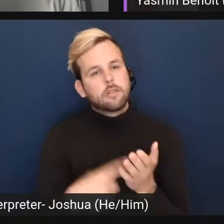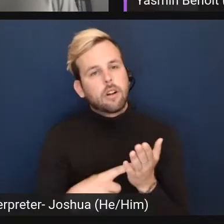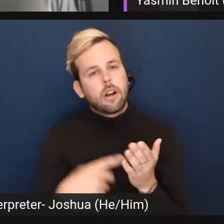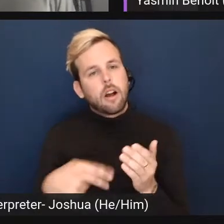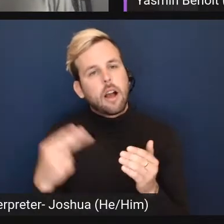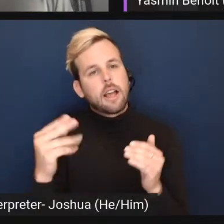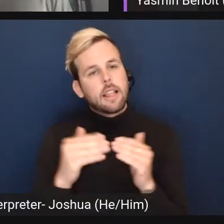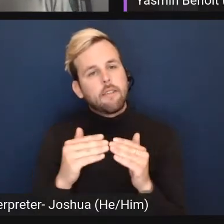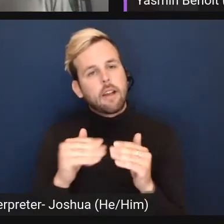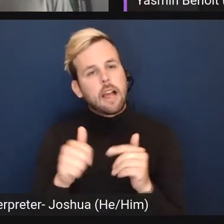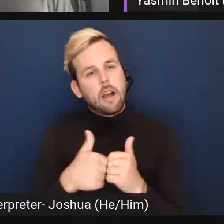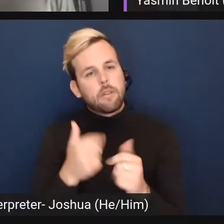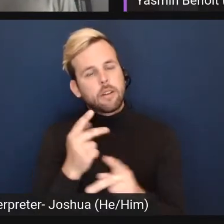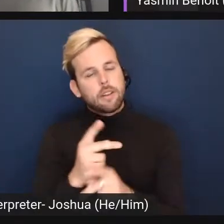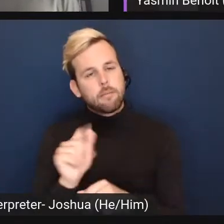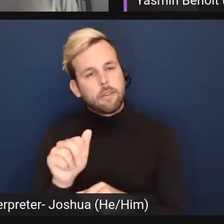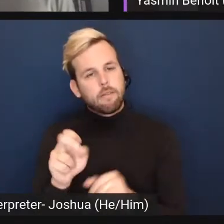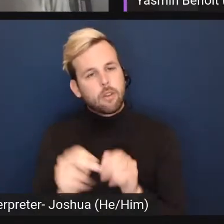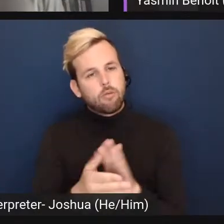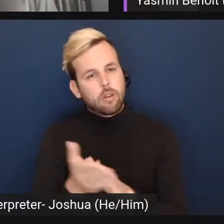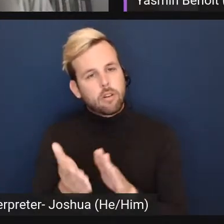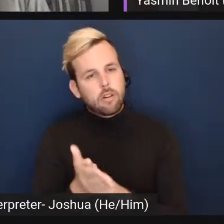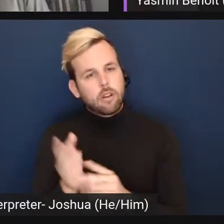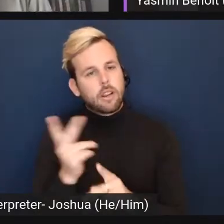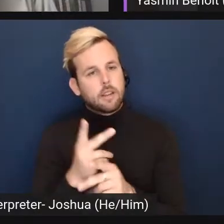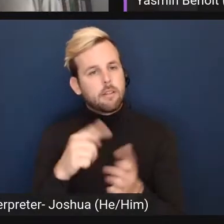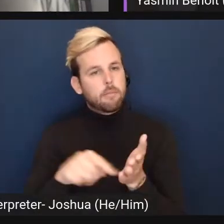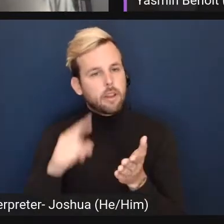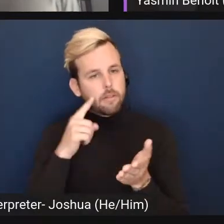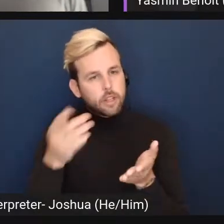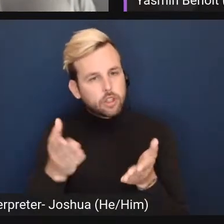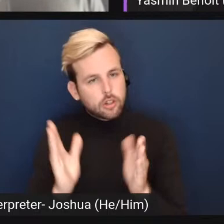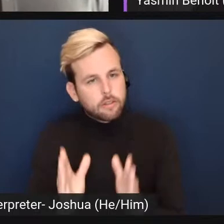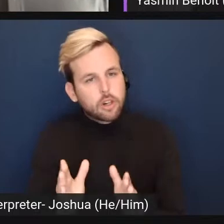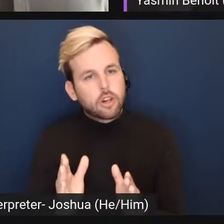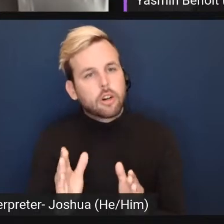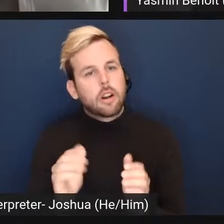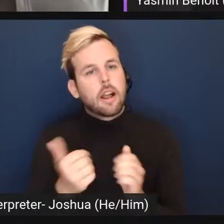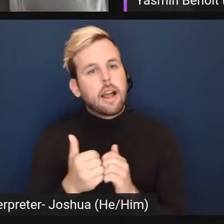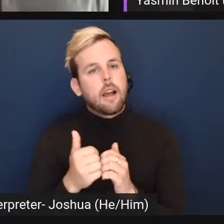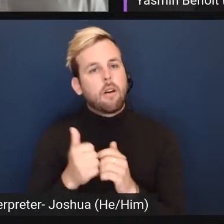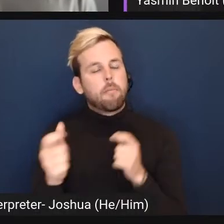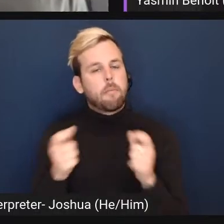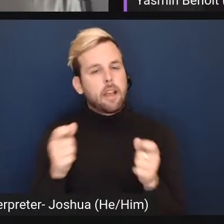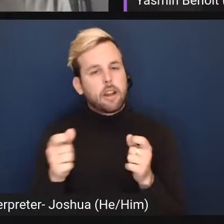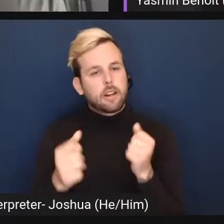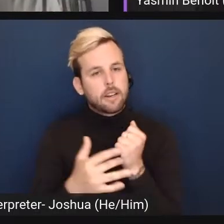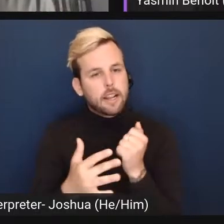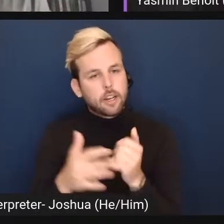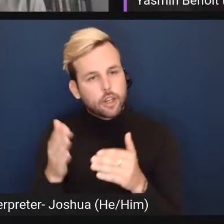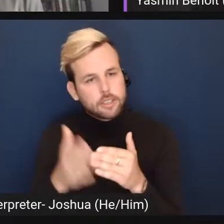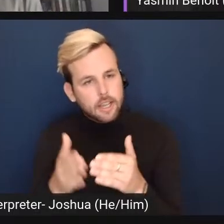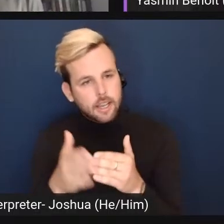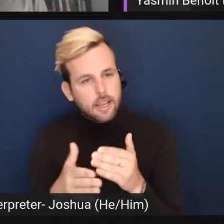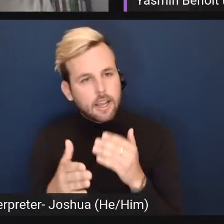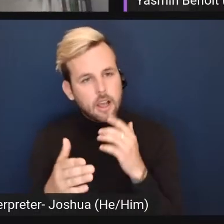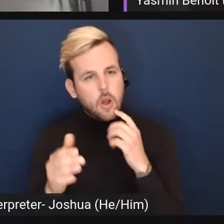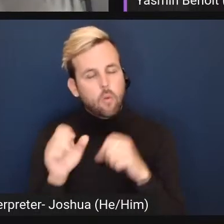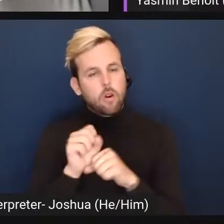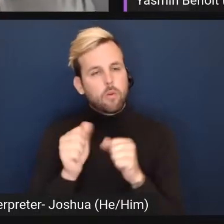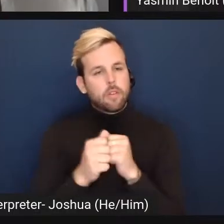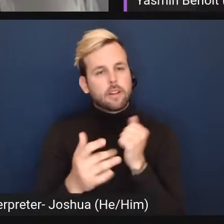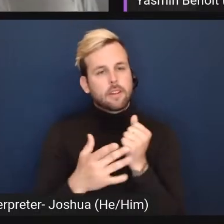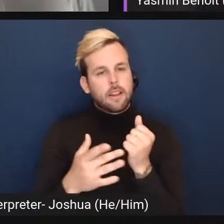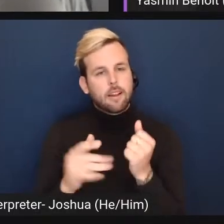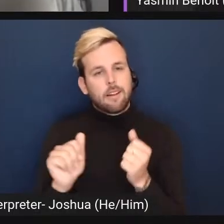level about how to keep AVEN running. Um, so how to keep paying for the servers, um, how to manage the technical side, um, work with the tech